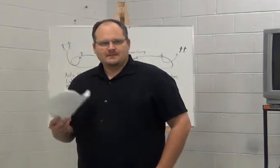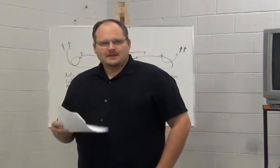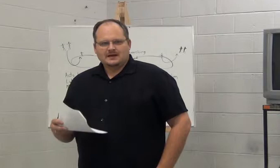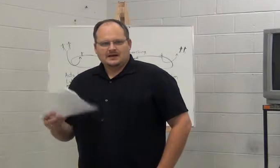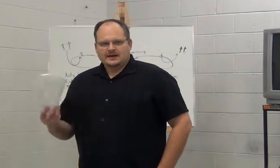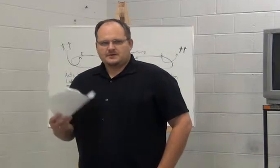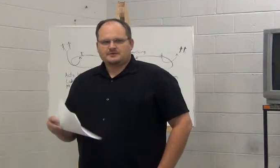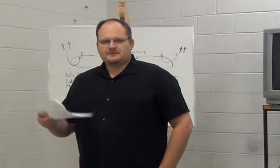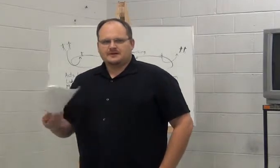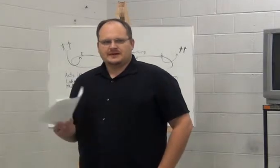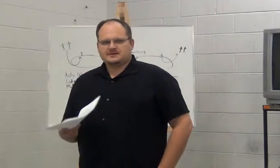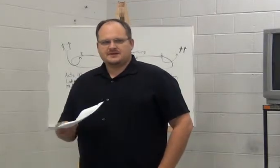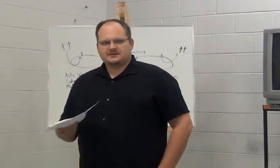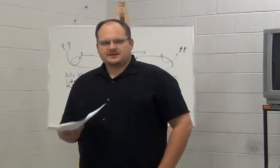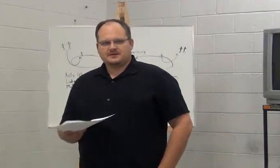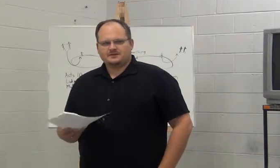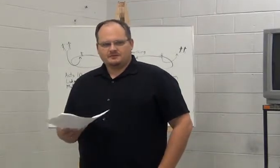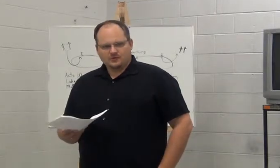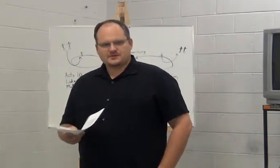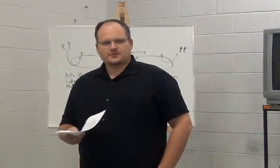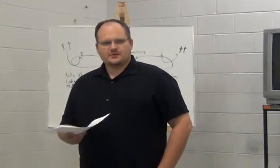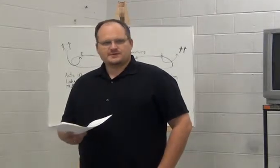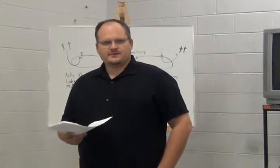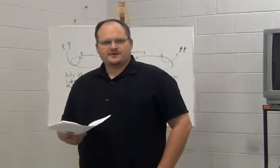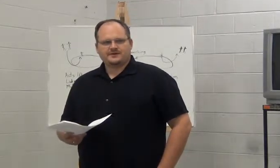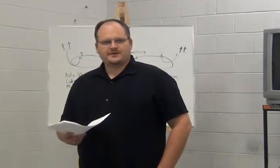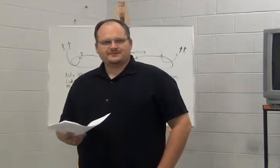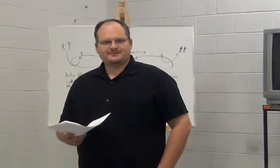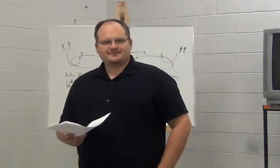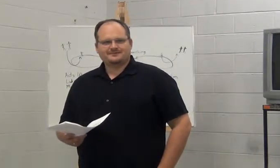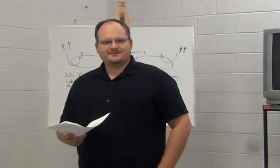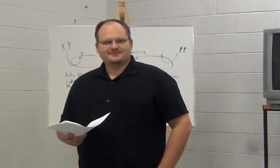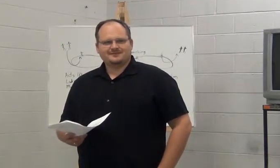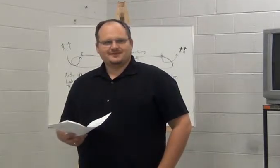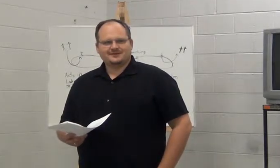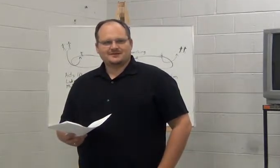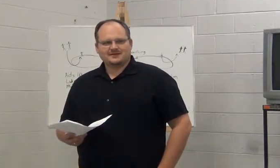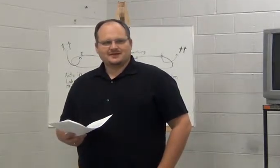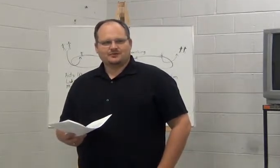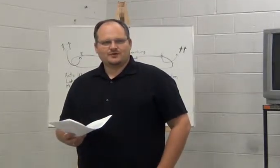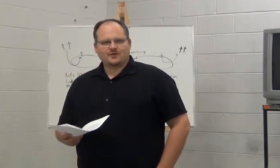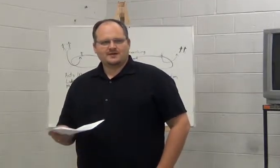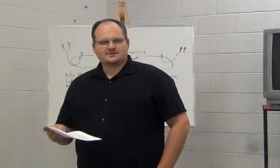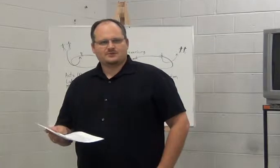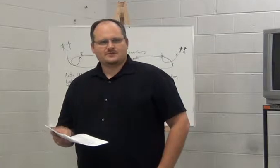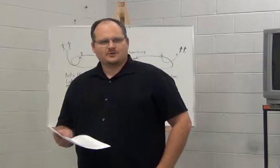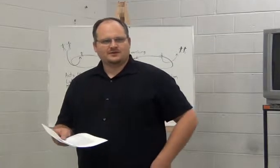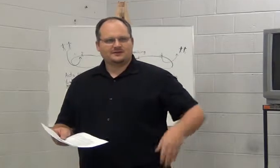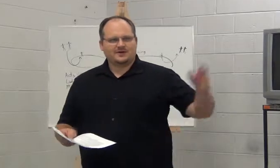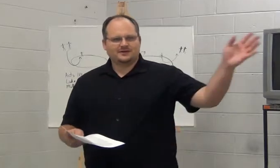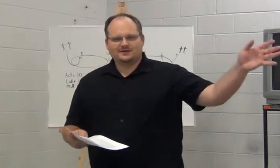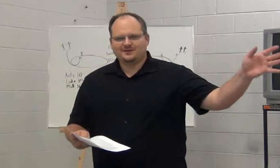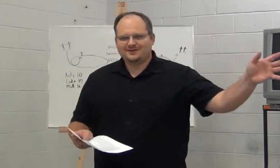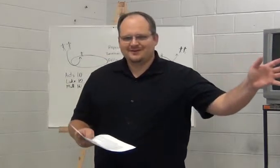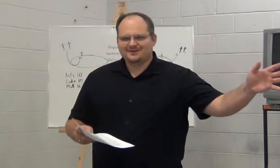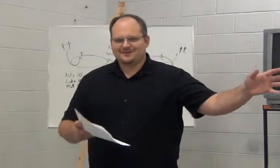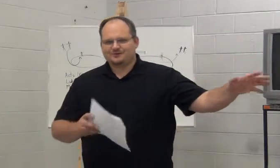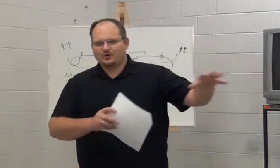I don't know. I just think we need to focus on the ones that are very clear. Because I think the request was, go get the donkey. Go